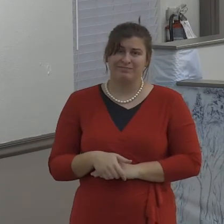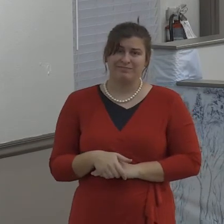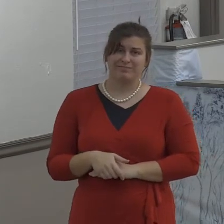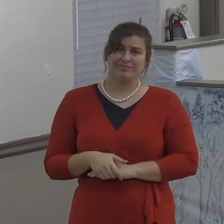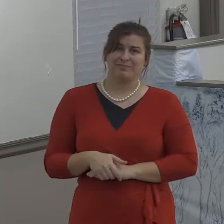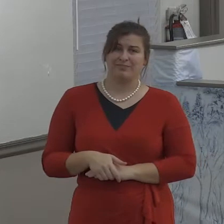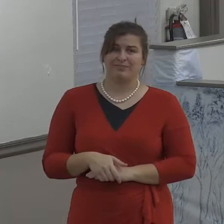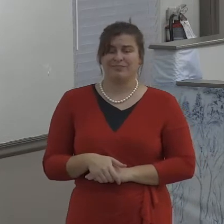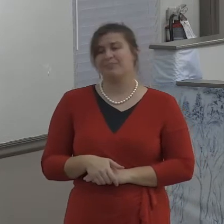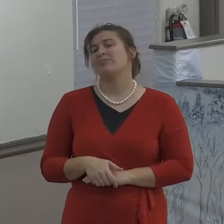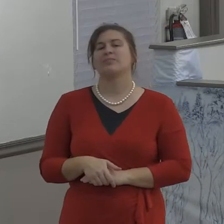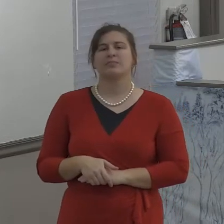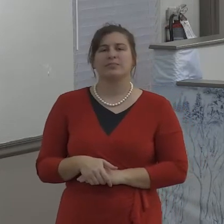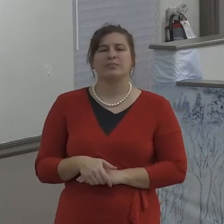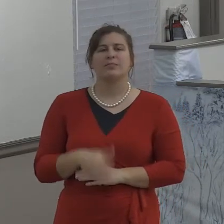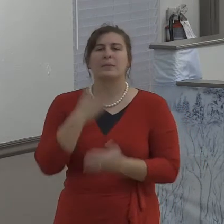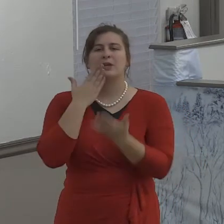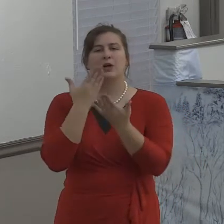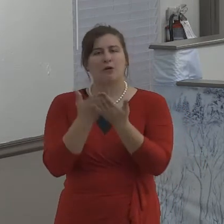zip it.